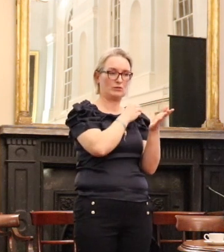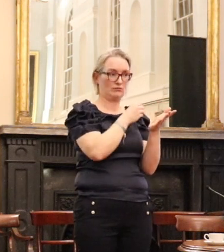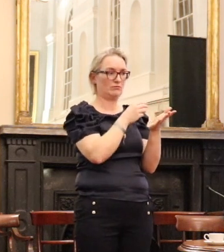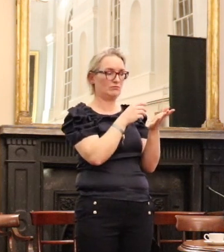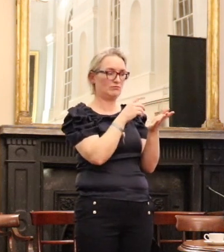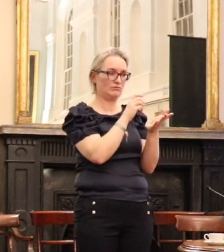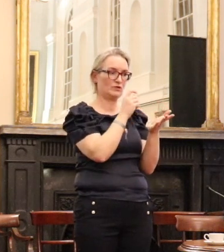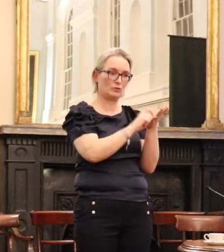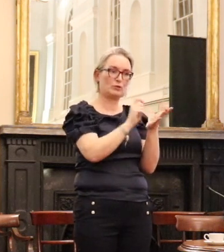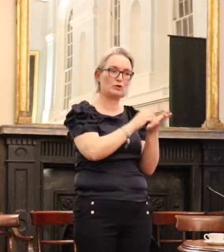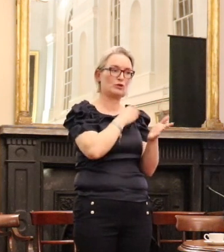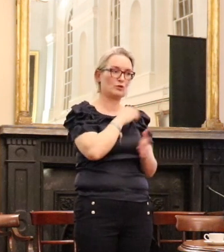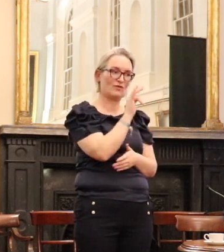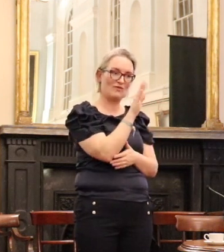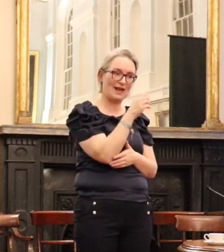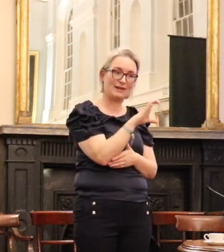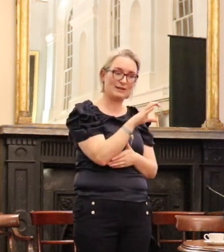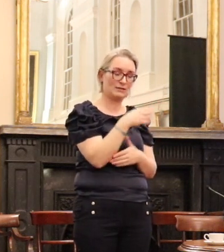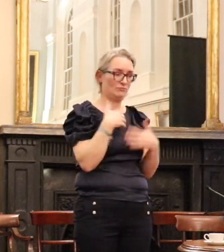and it's just an astonishing